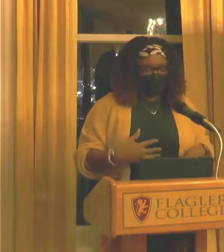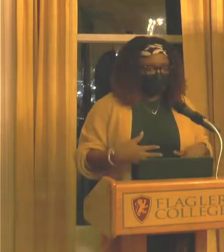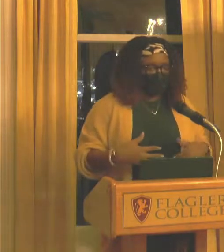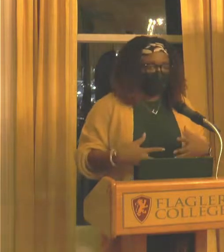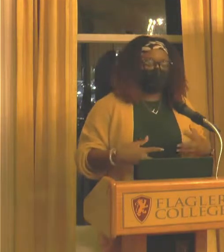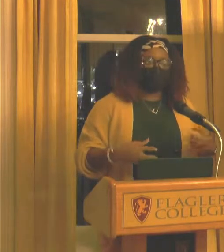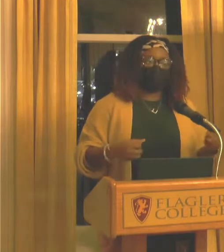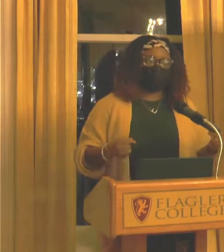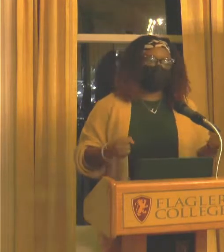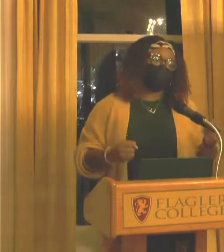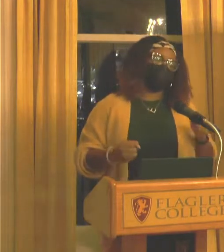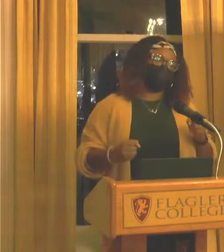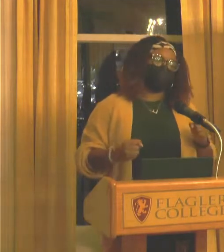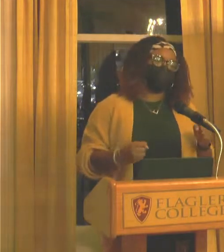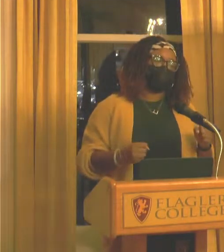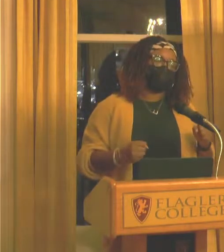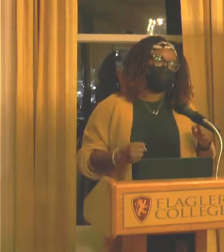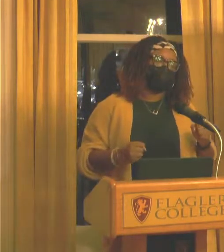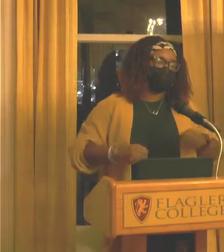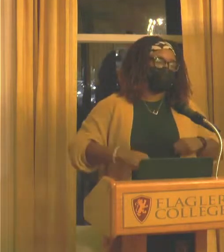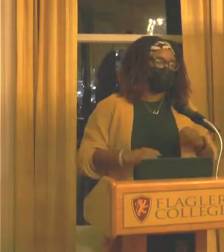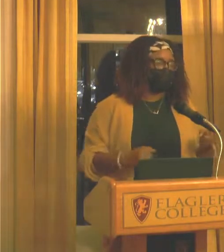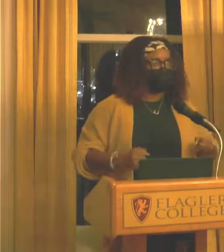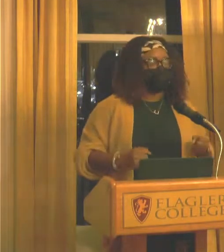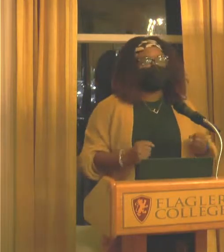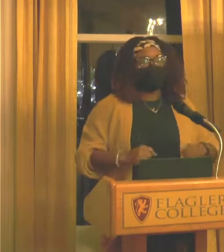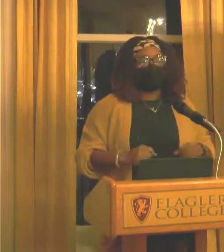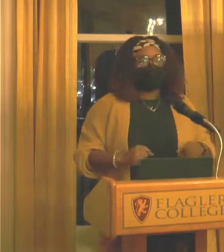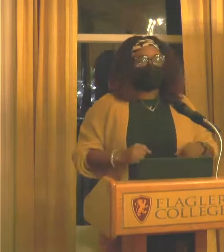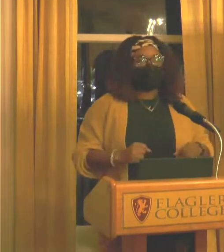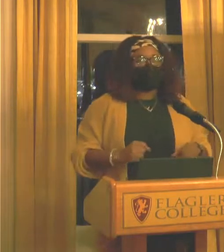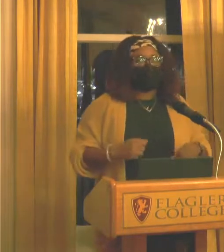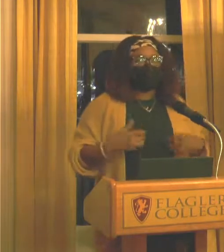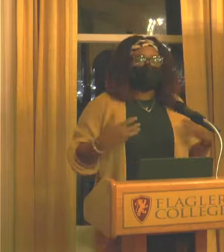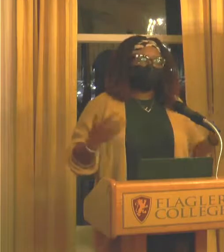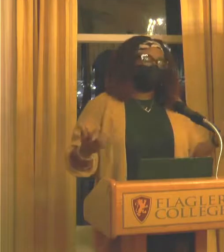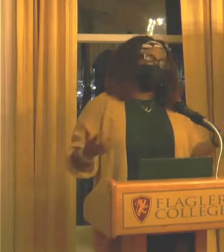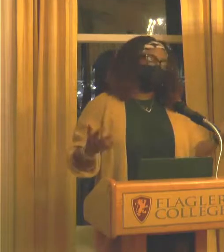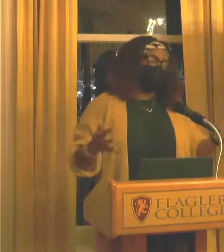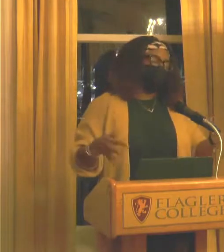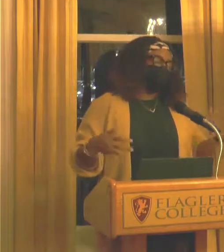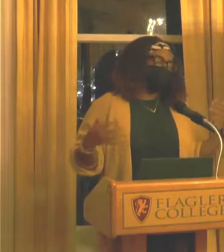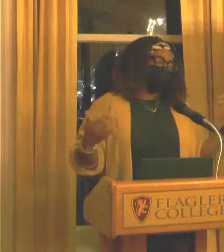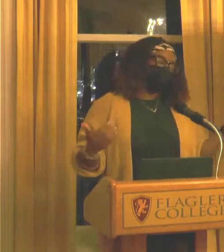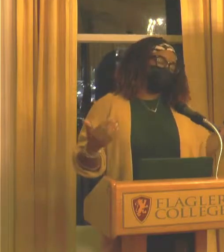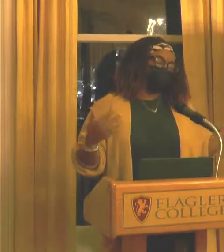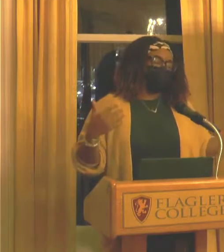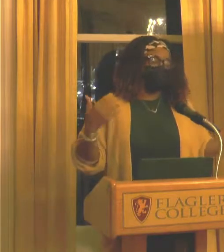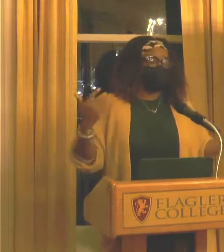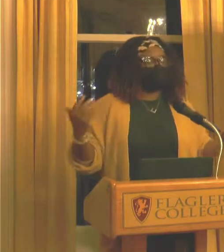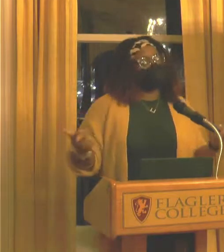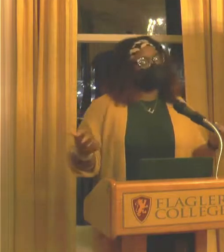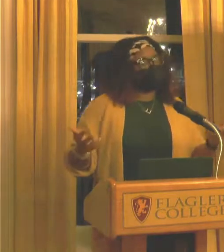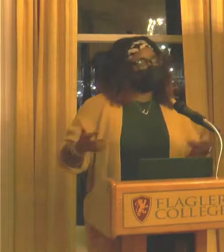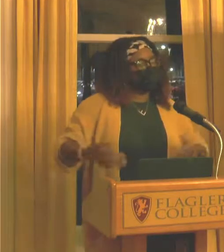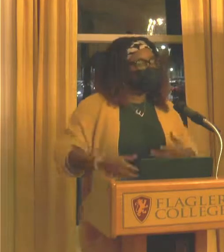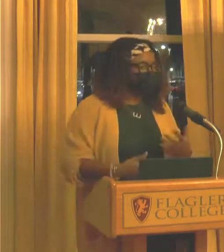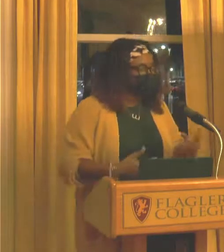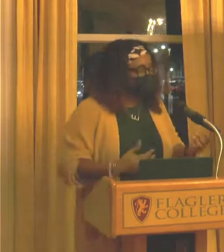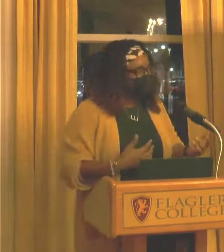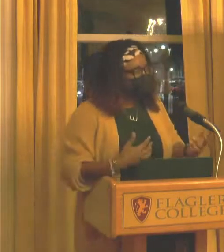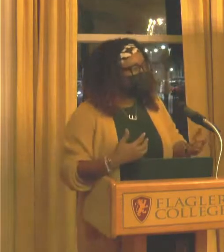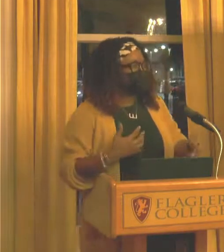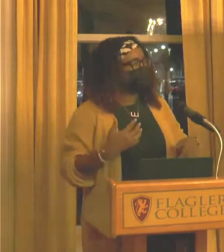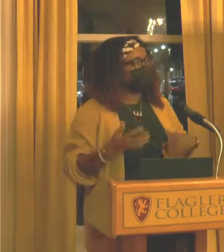He was very, like, intense. You know? He was very intense. Like, you know, when you're in college, you kind of do things. You don't really think about what you're